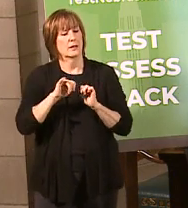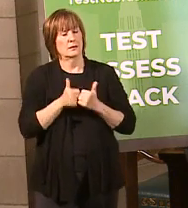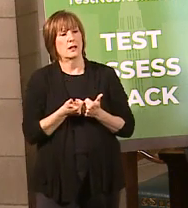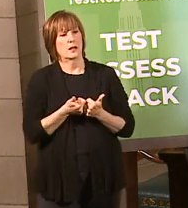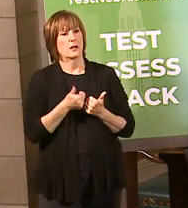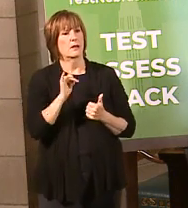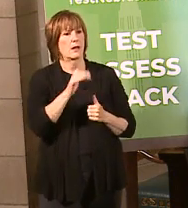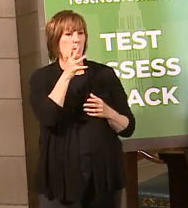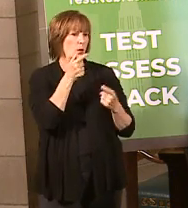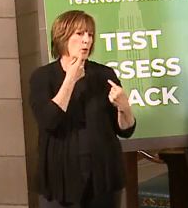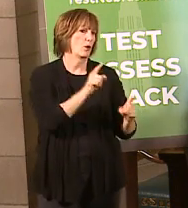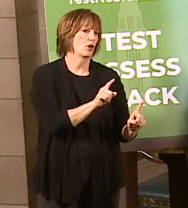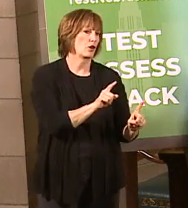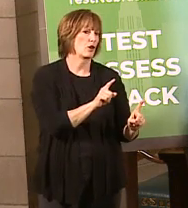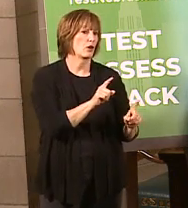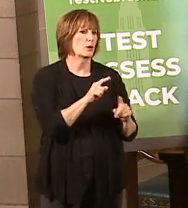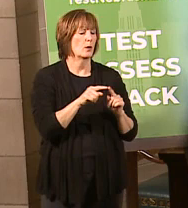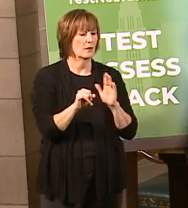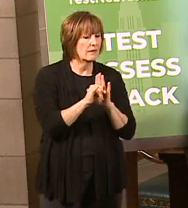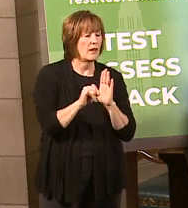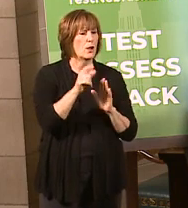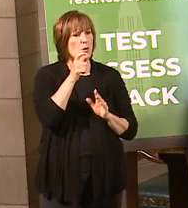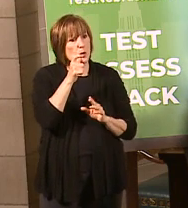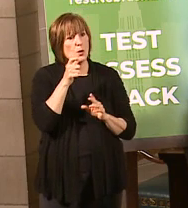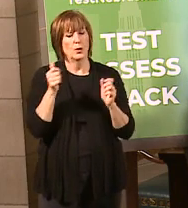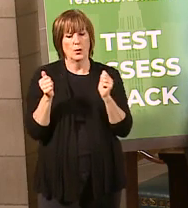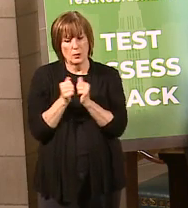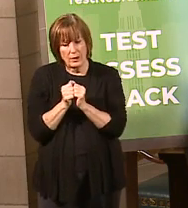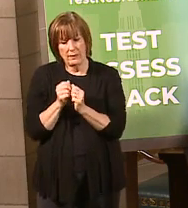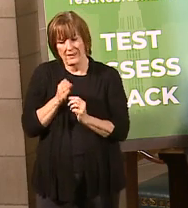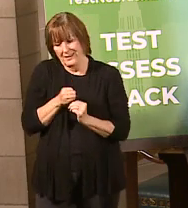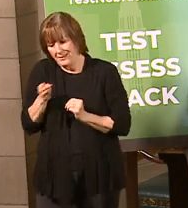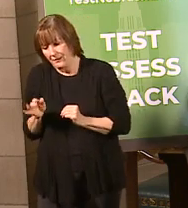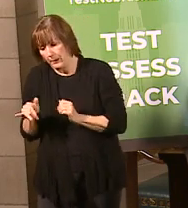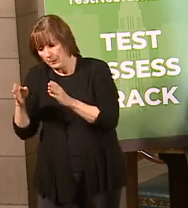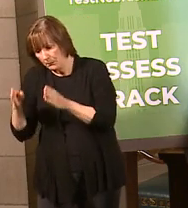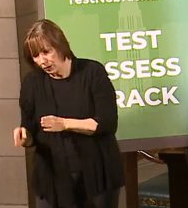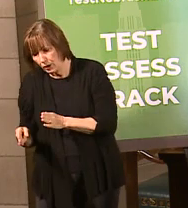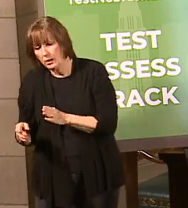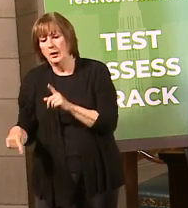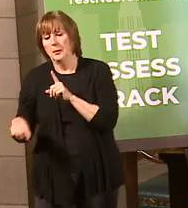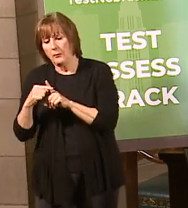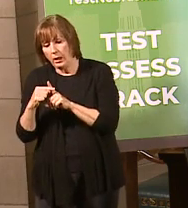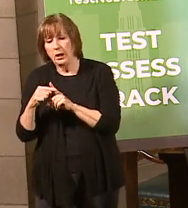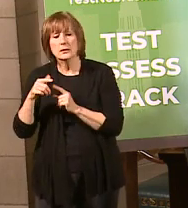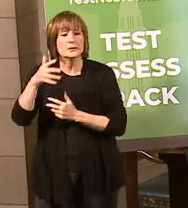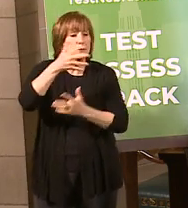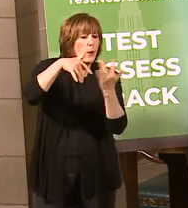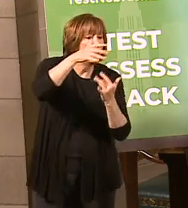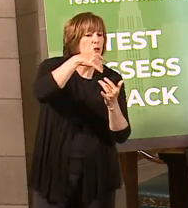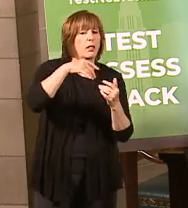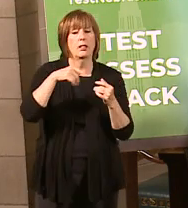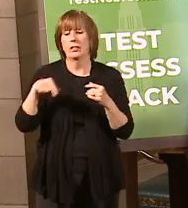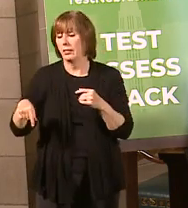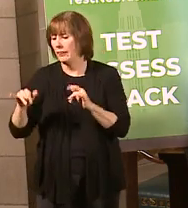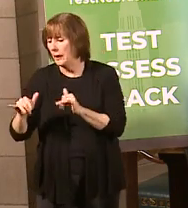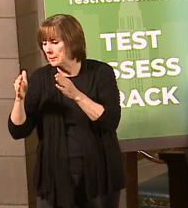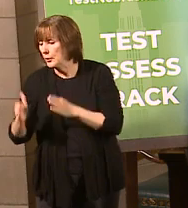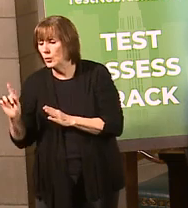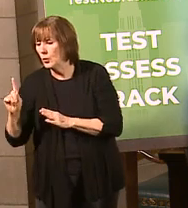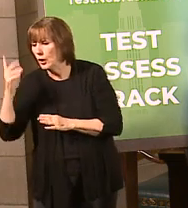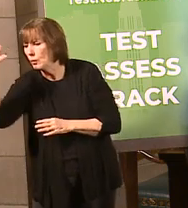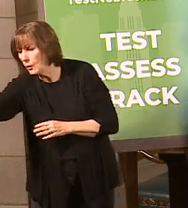really working to be able to identify who was working next to that person, but also in contact in social situations and all those sort of things.